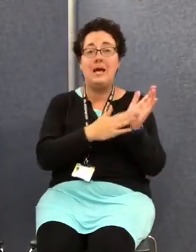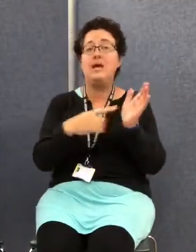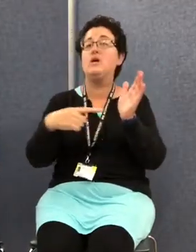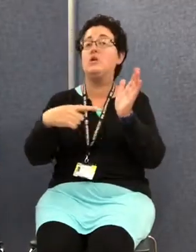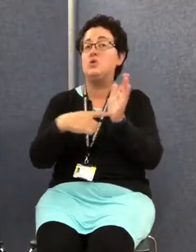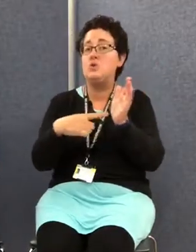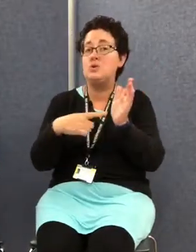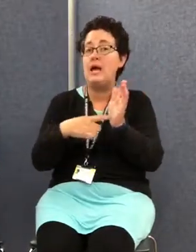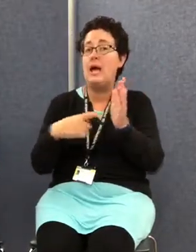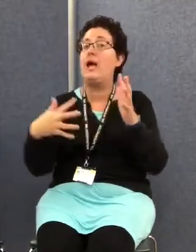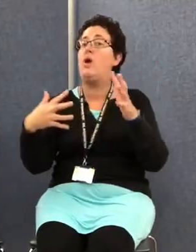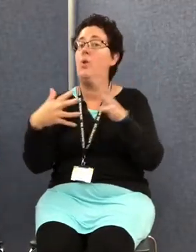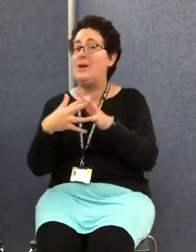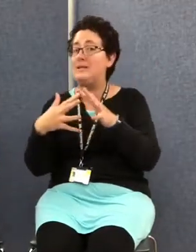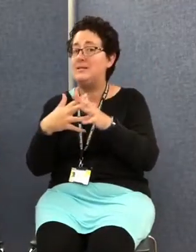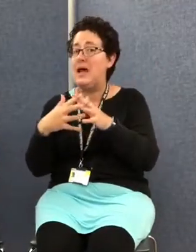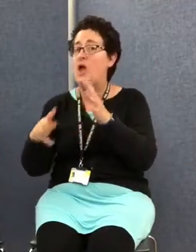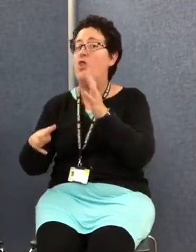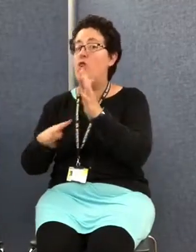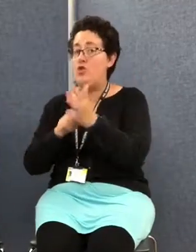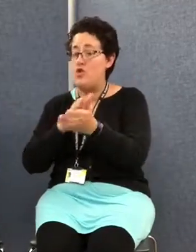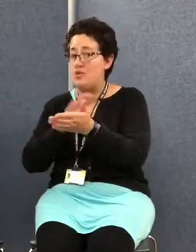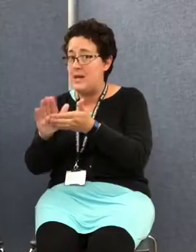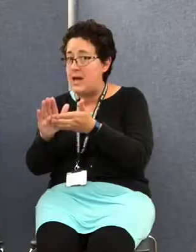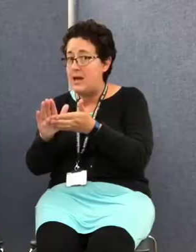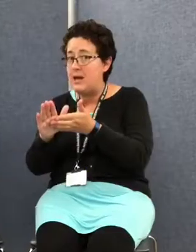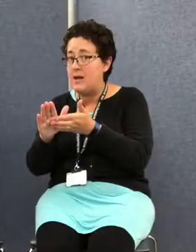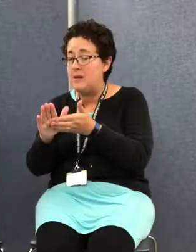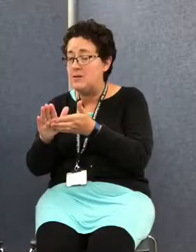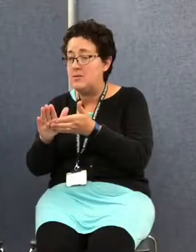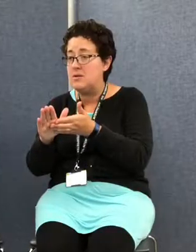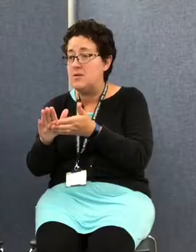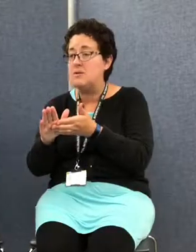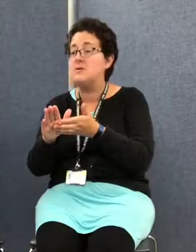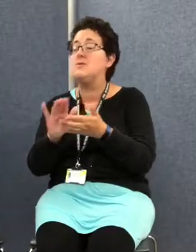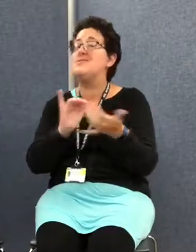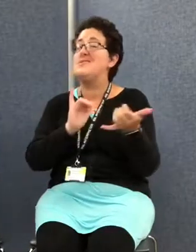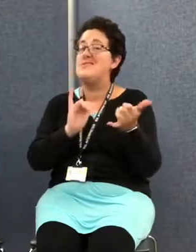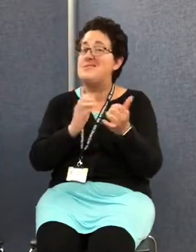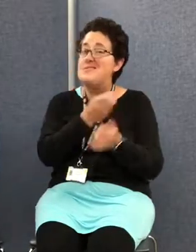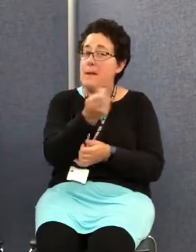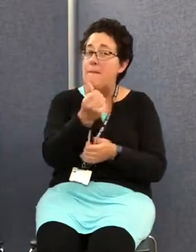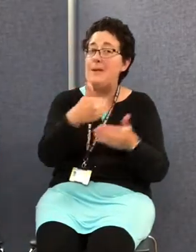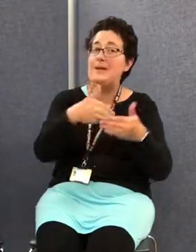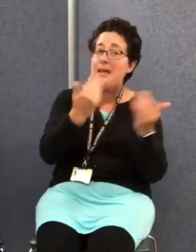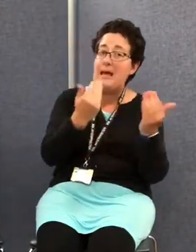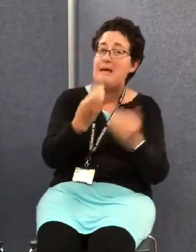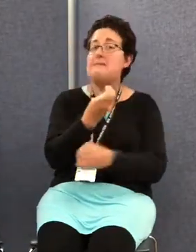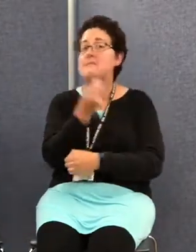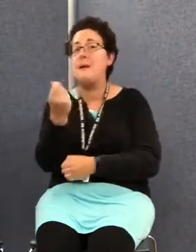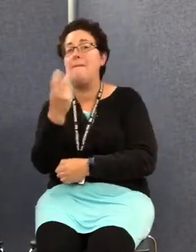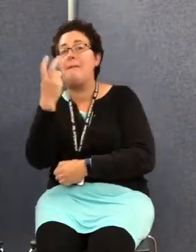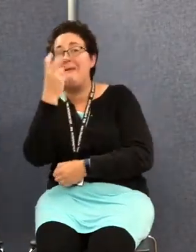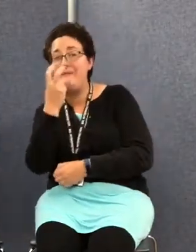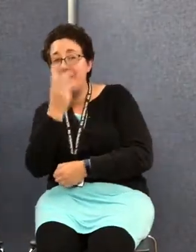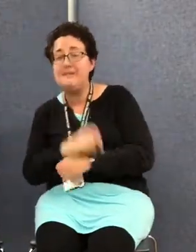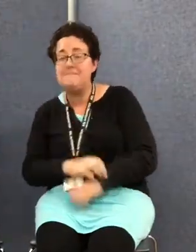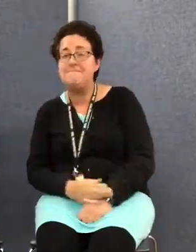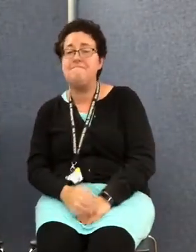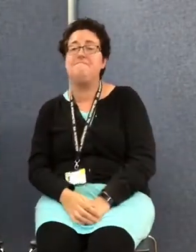and Thursdays and it's available on daytime courses and evening courses. You can come to